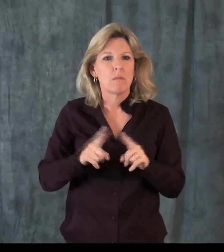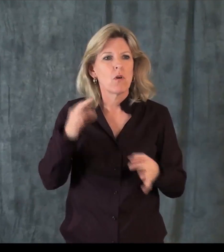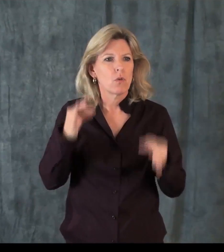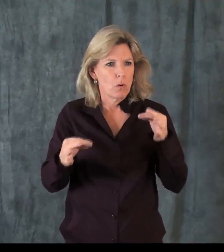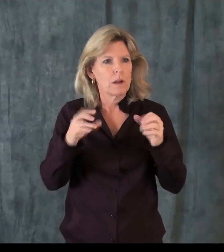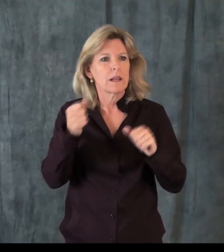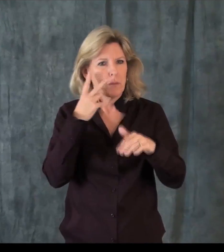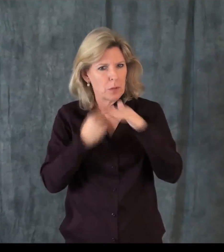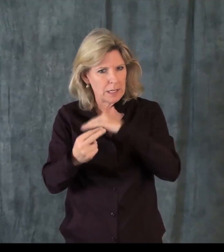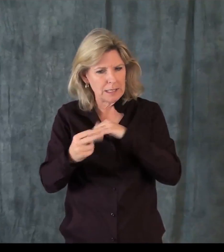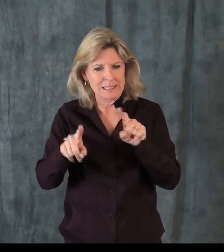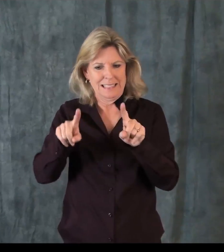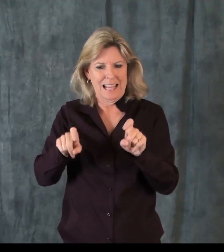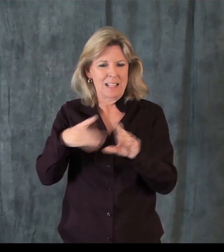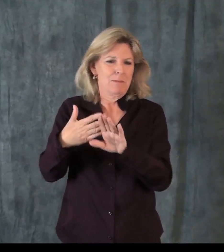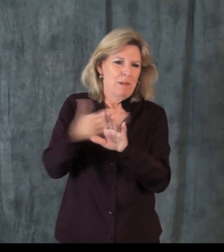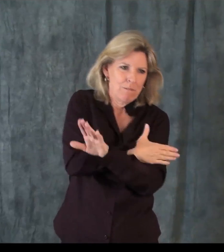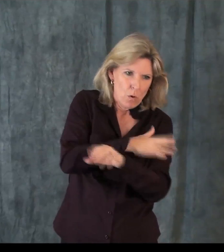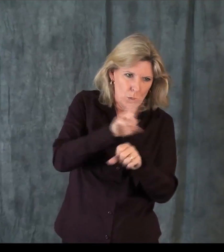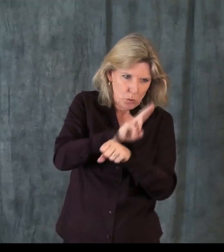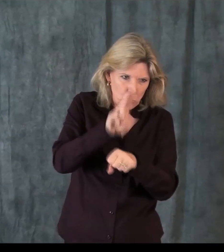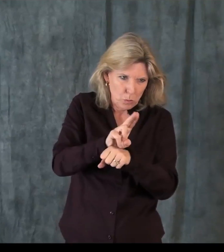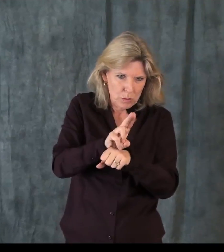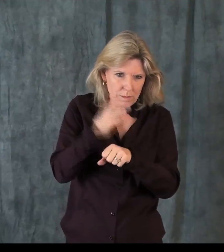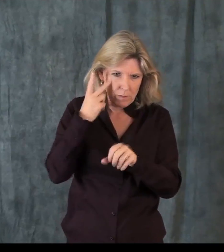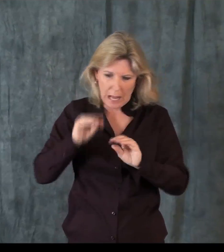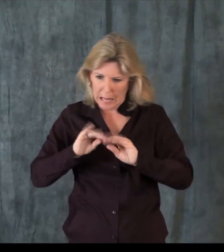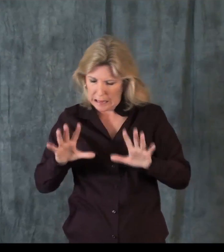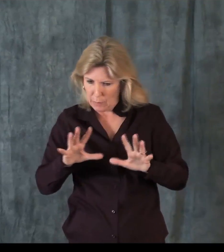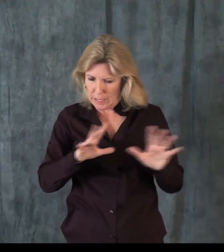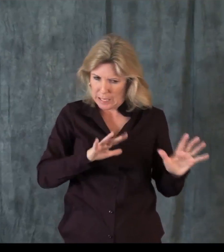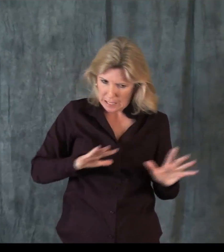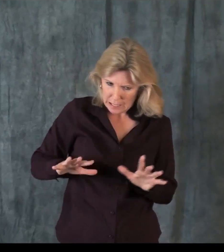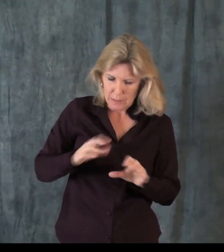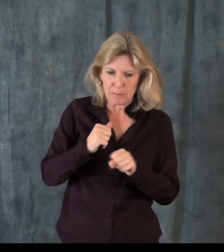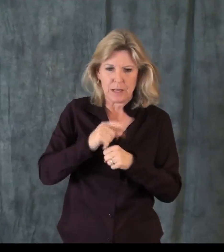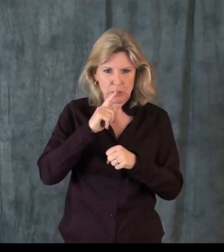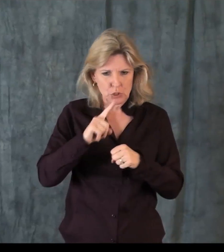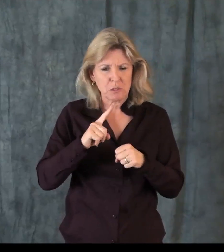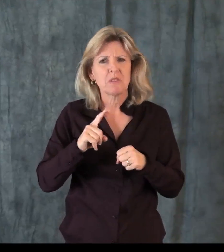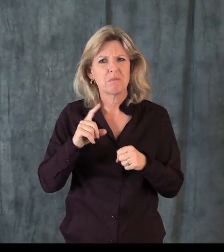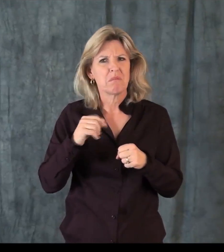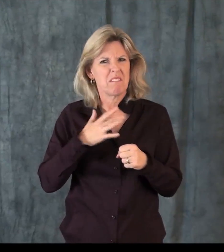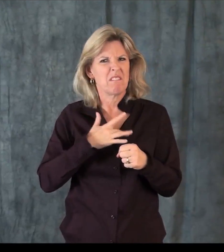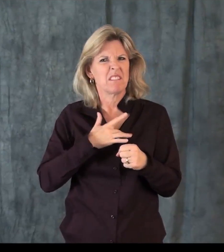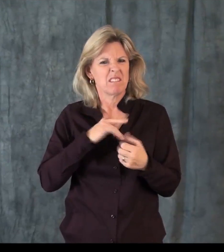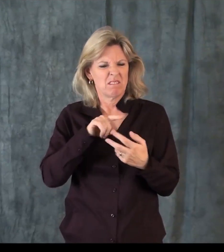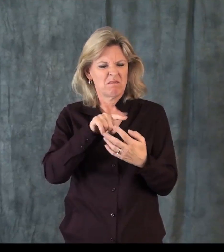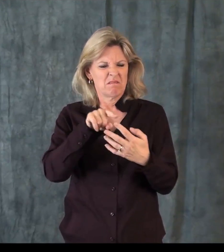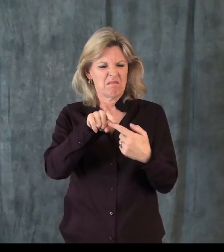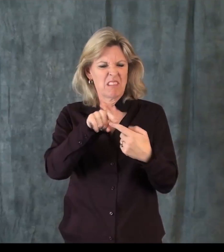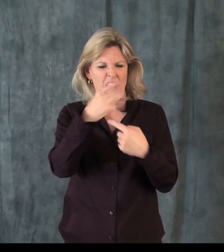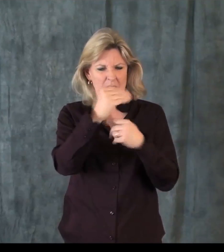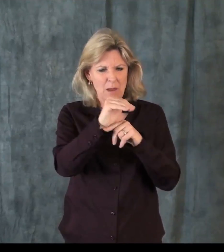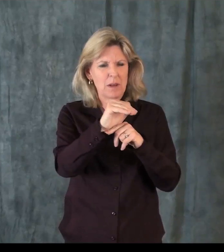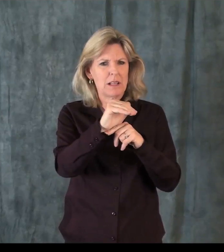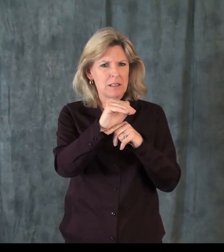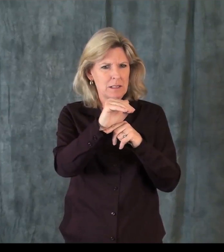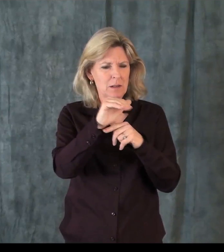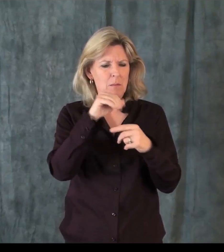know through the VRS setting, a degraded video can cause a lot of issues. So we always try to do test runs to make sure that the equipment is up and running and very effective before